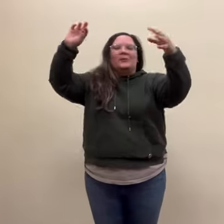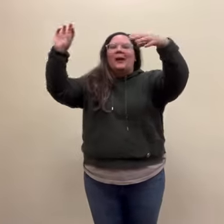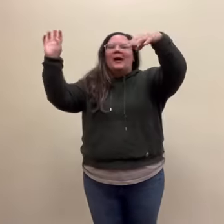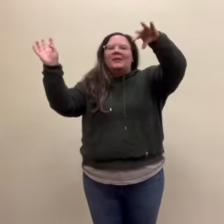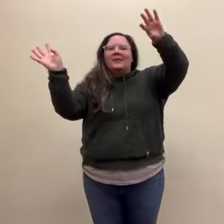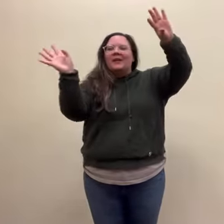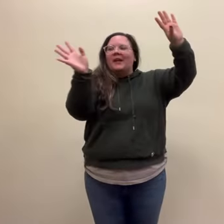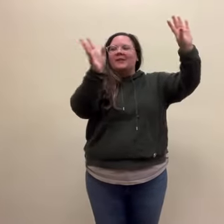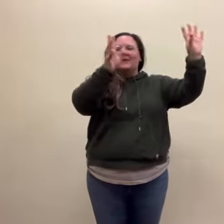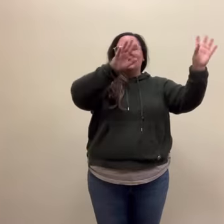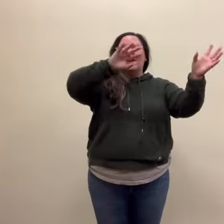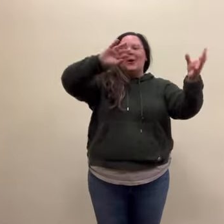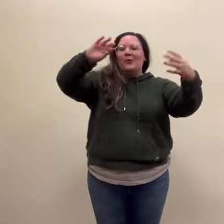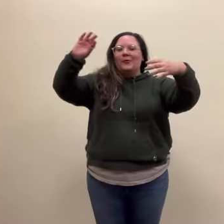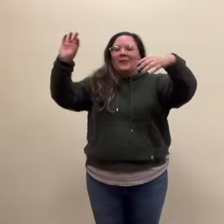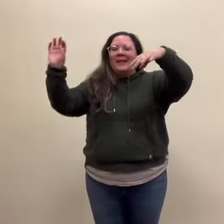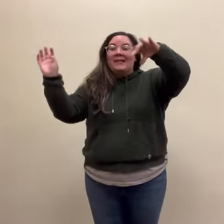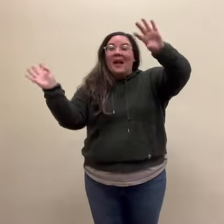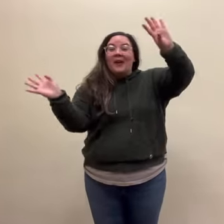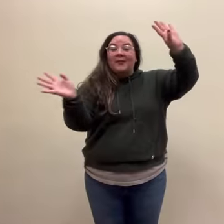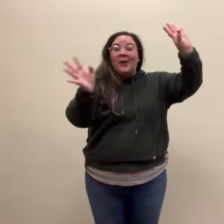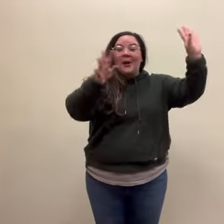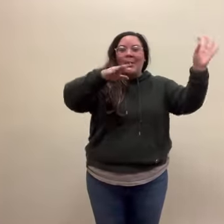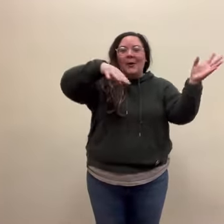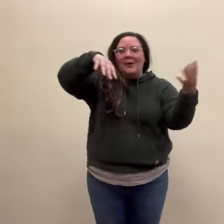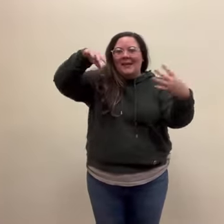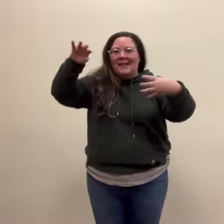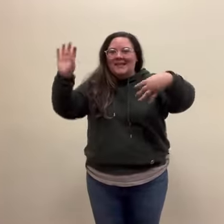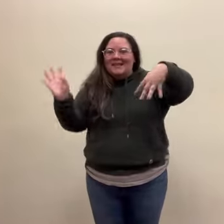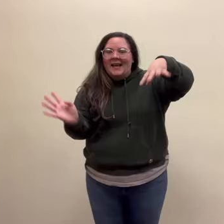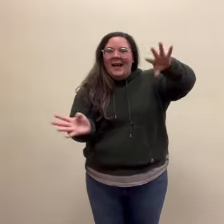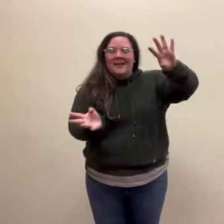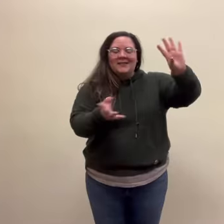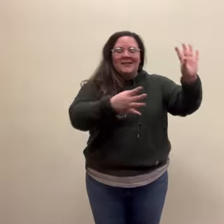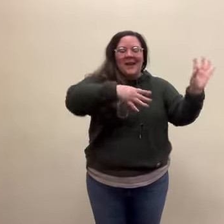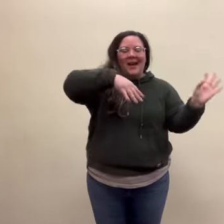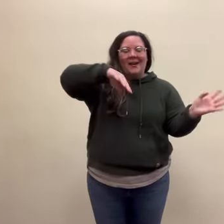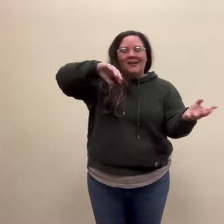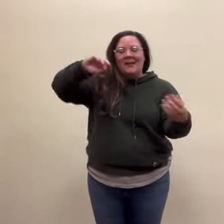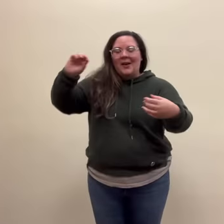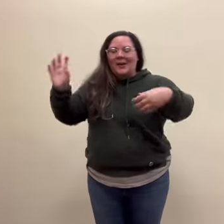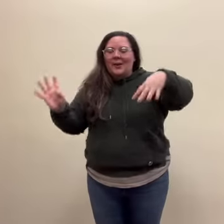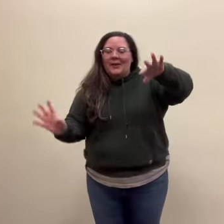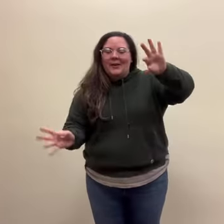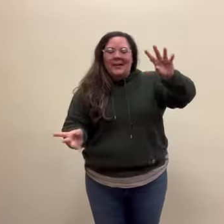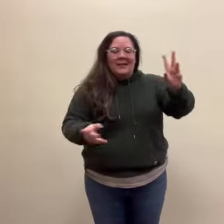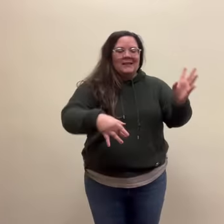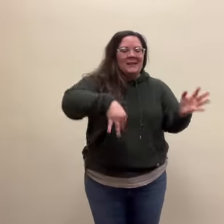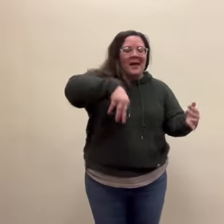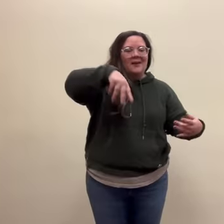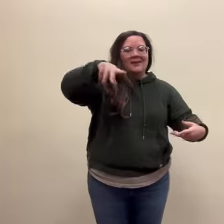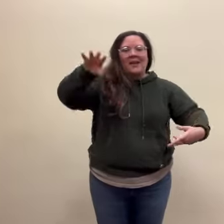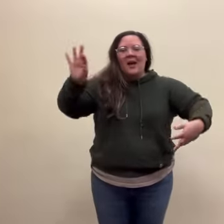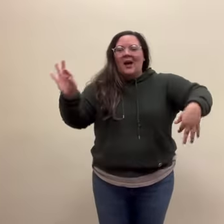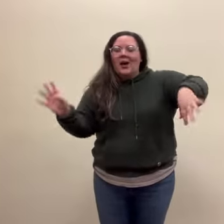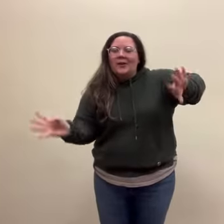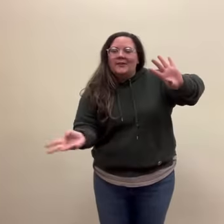watch the snowflakes floating down, floating down. Also